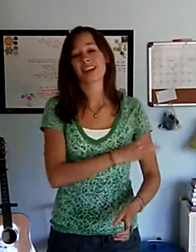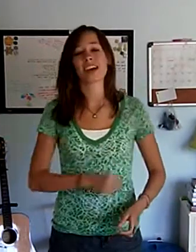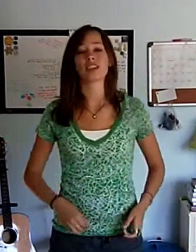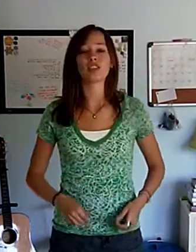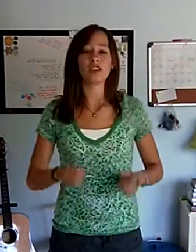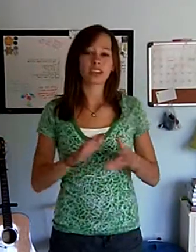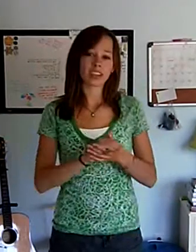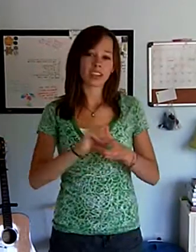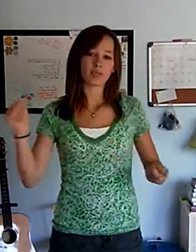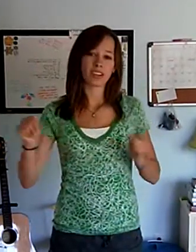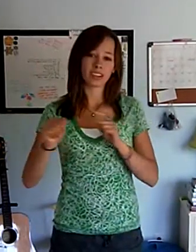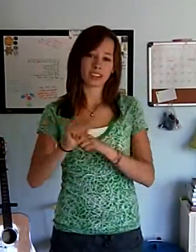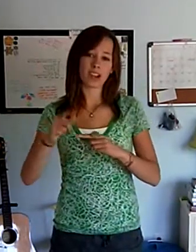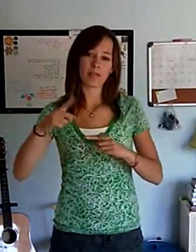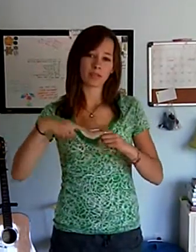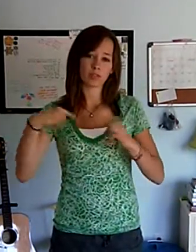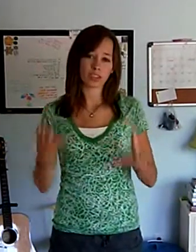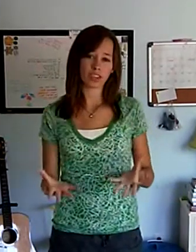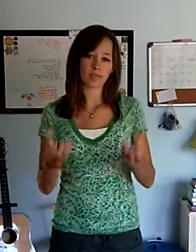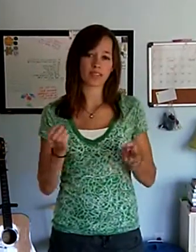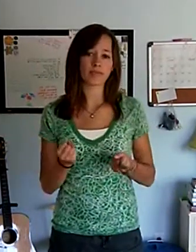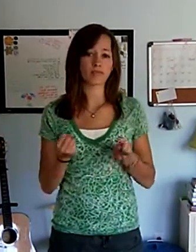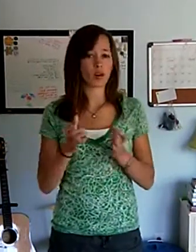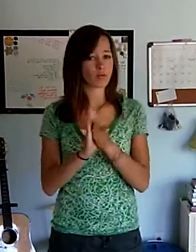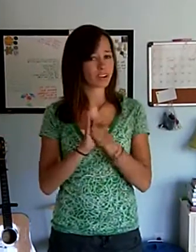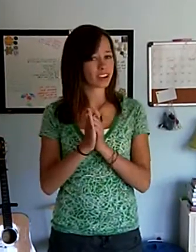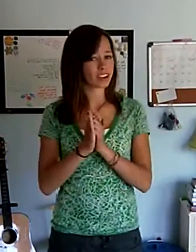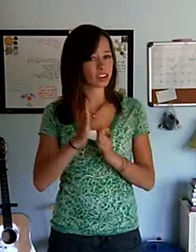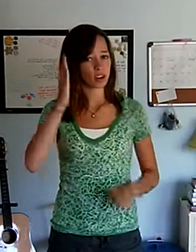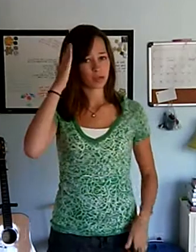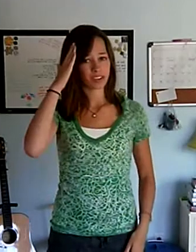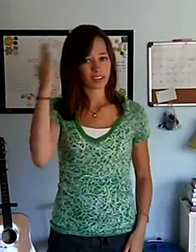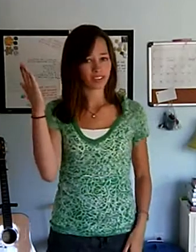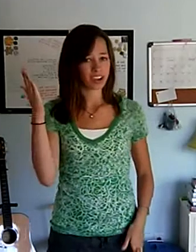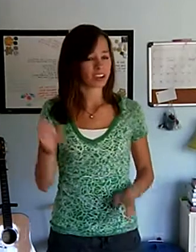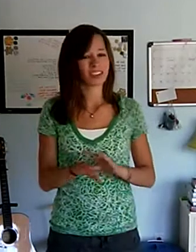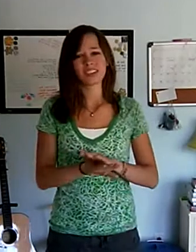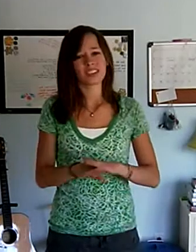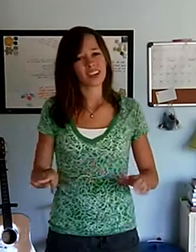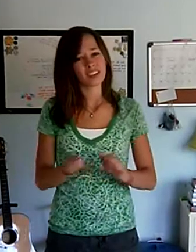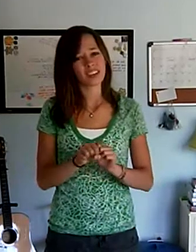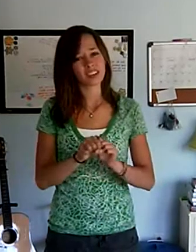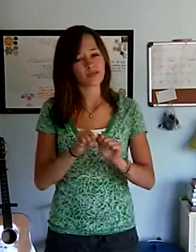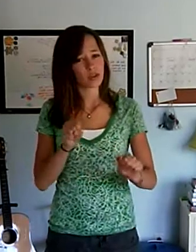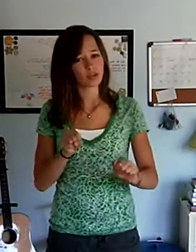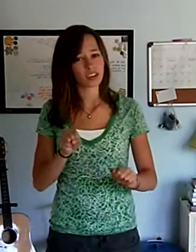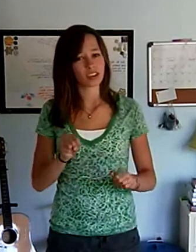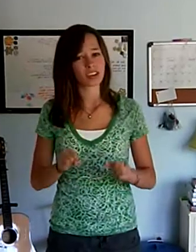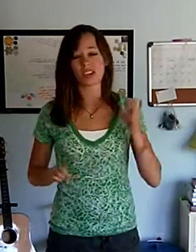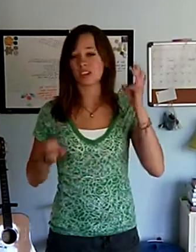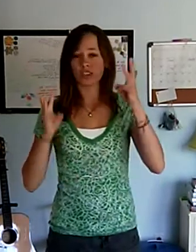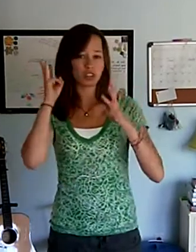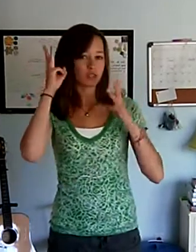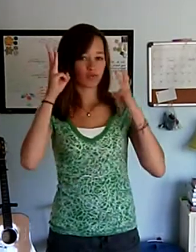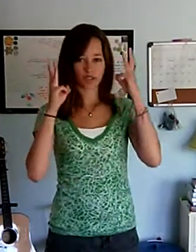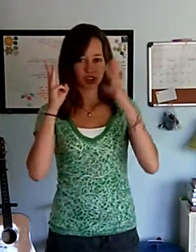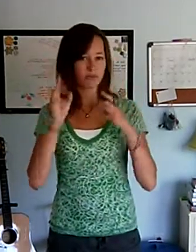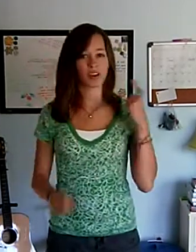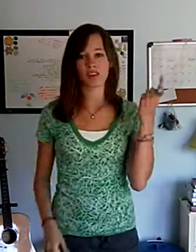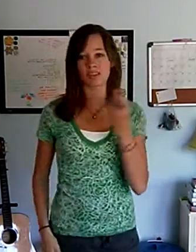tattoo I always have you I now I know nothing's broken Don't need to worry about